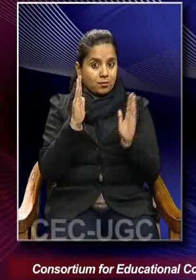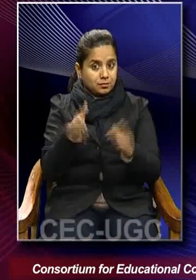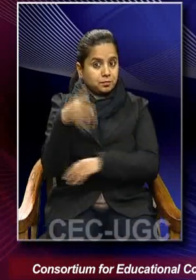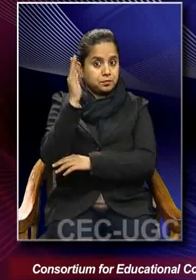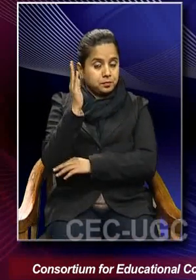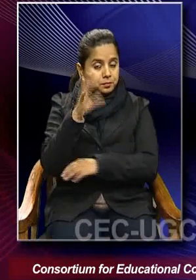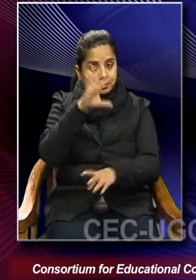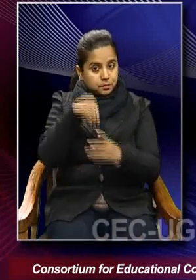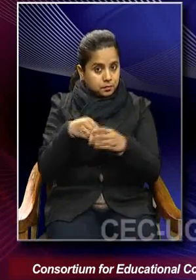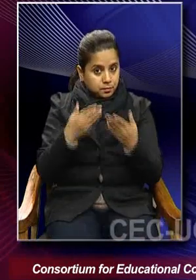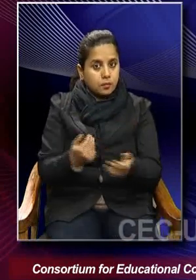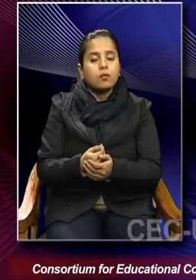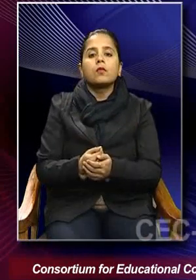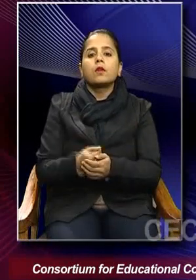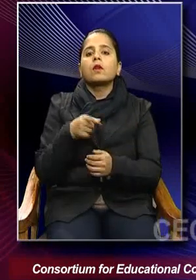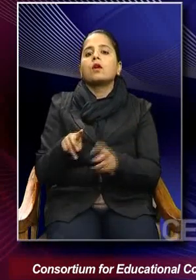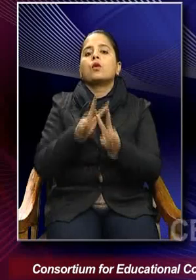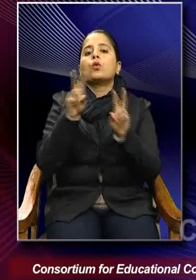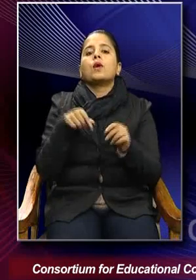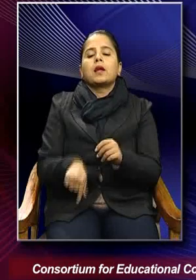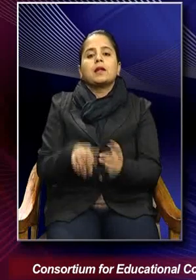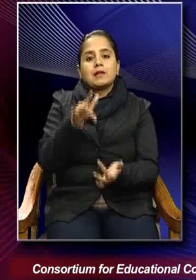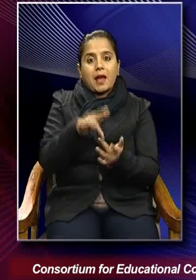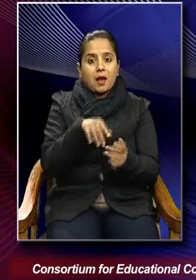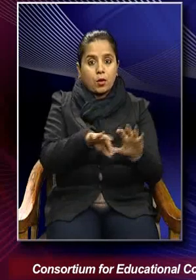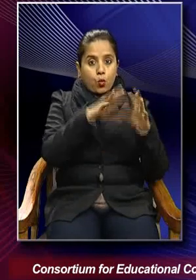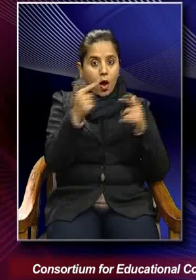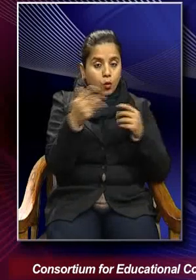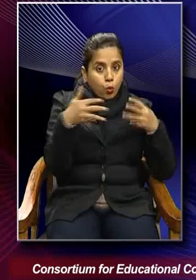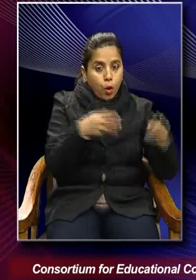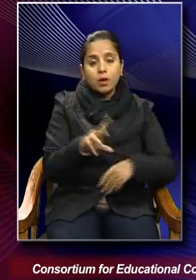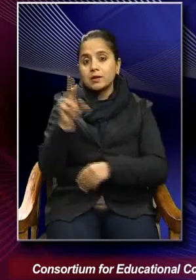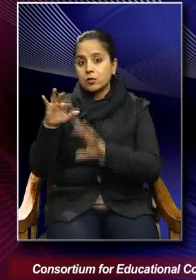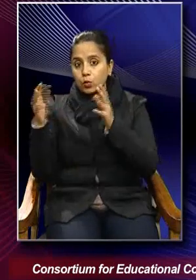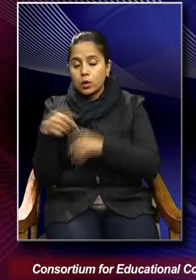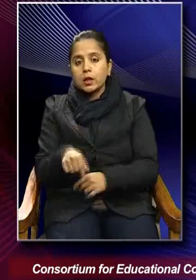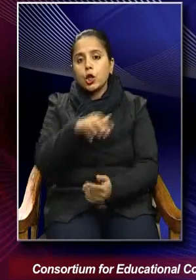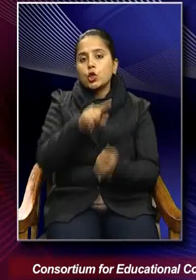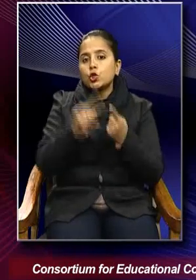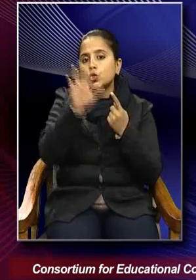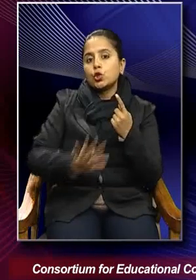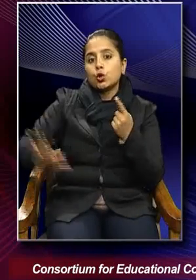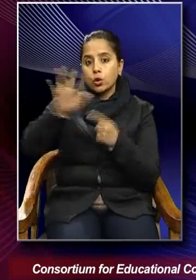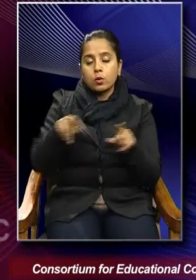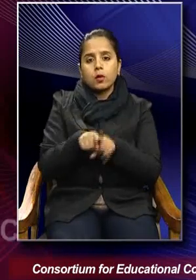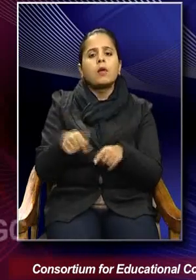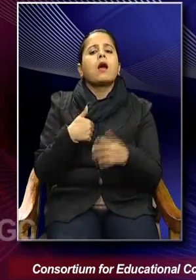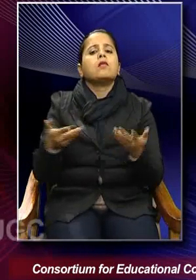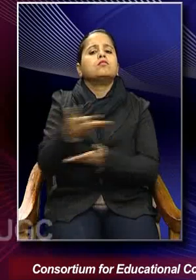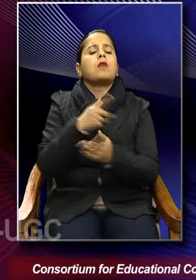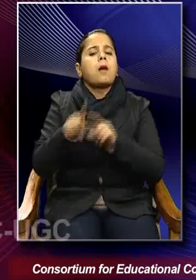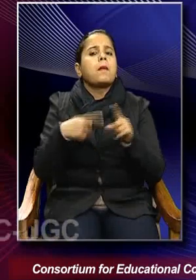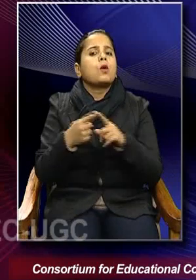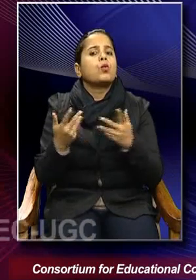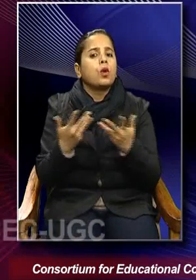the lecture on the interwar period in Europe, inter world war period in Europe, what we discussed is